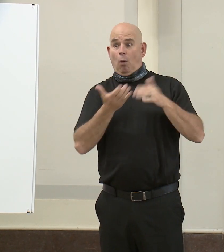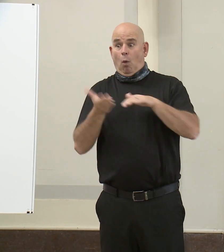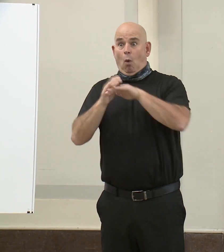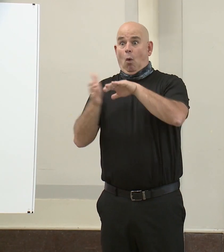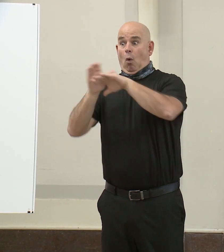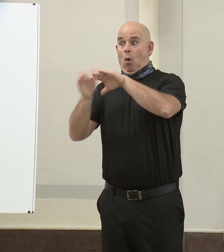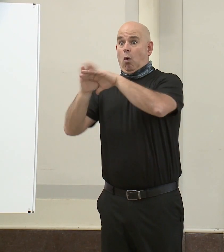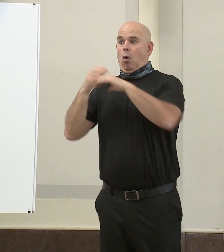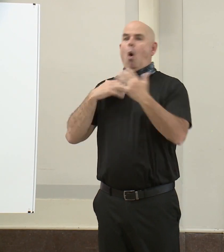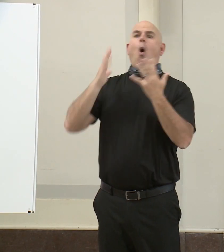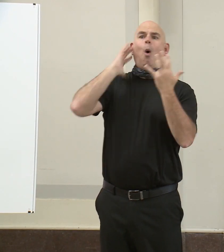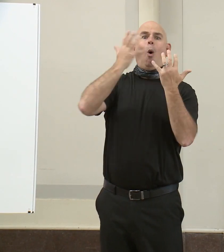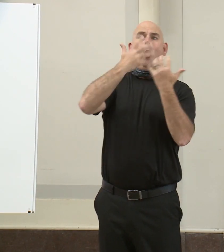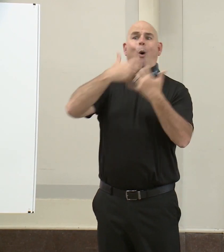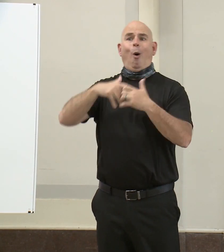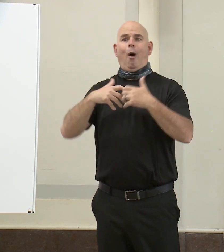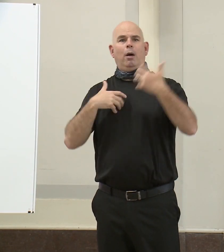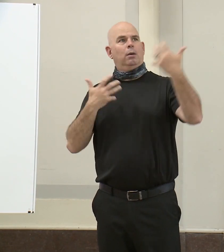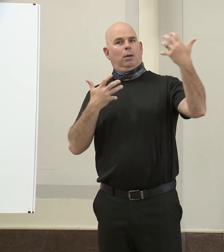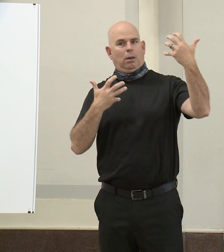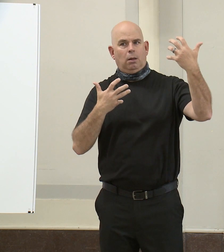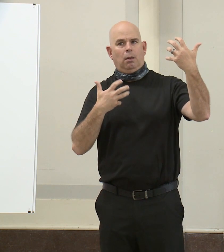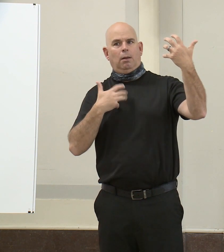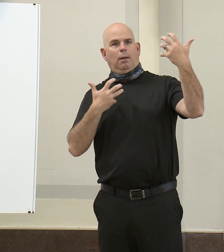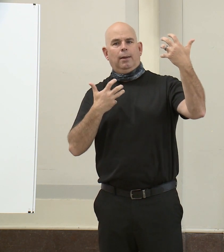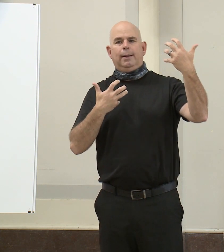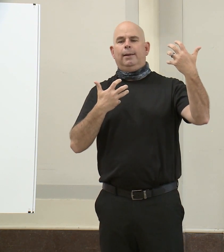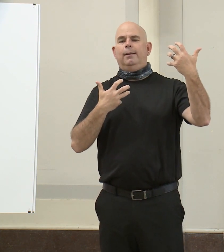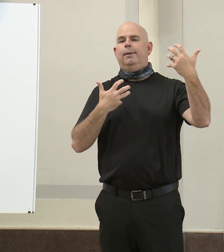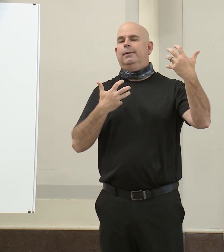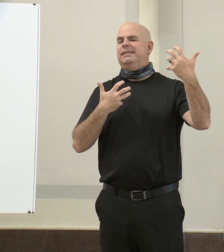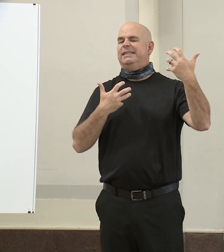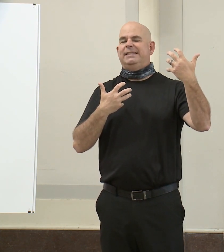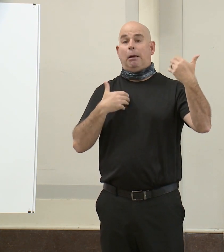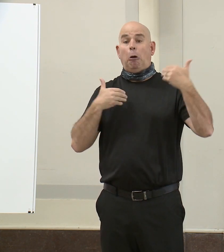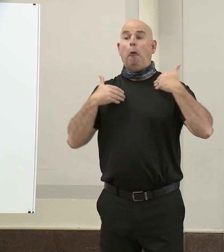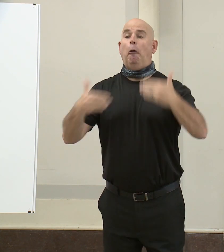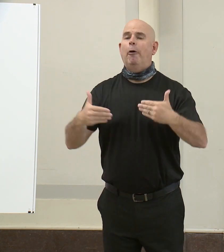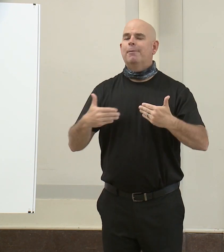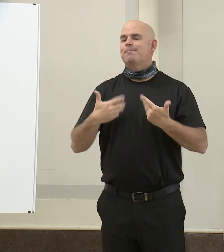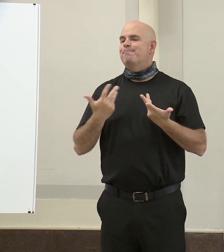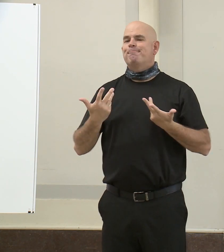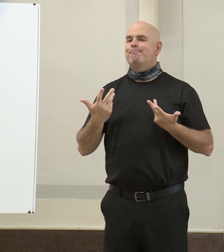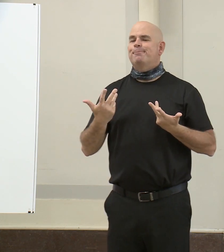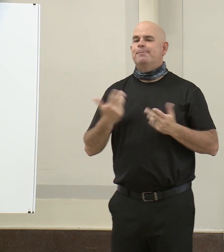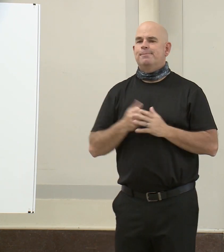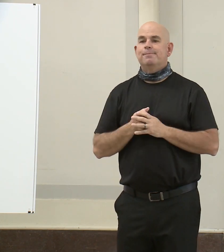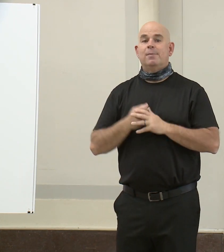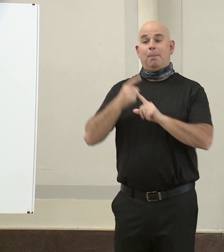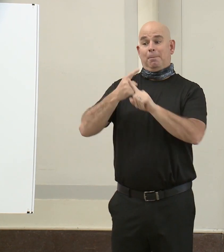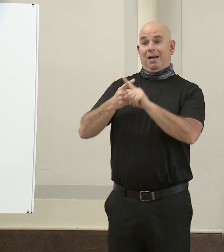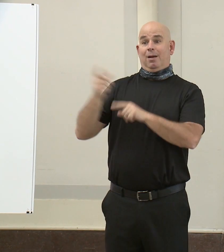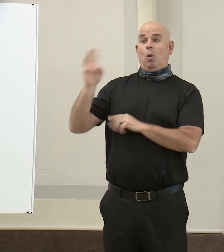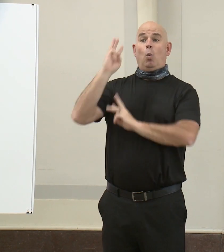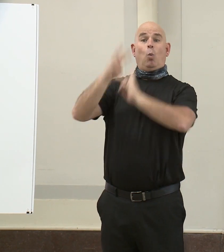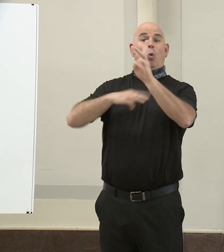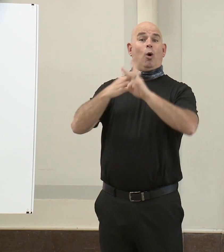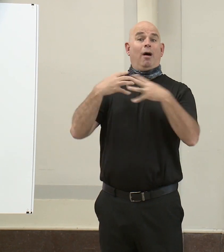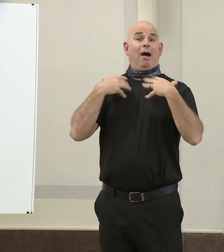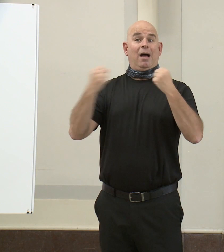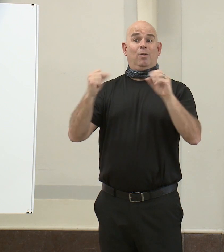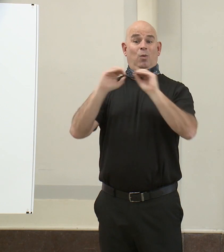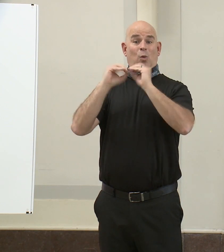this time. Based on Baltimore City's population, World Health Organization guidance would indicate roughly 2